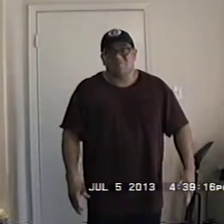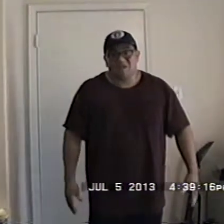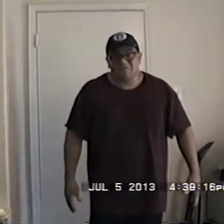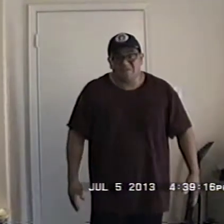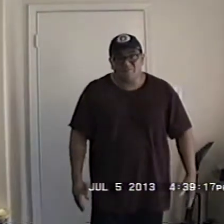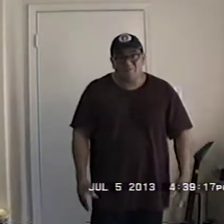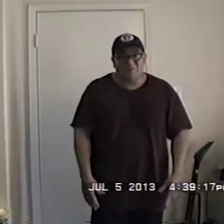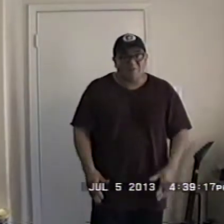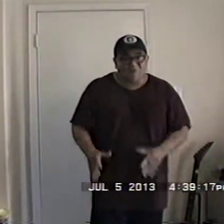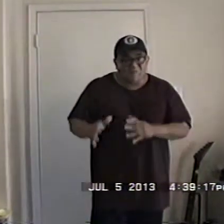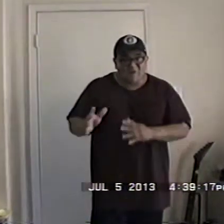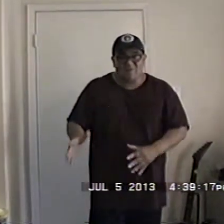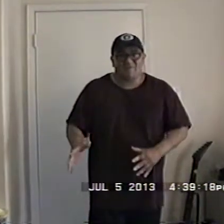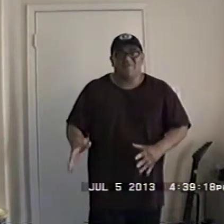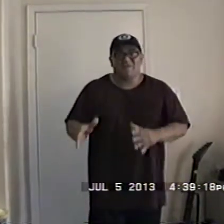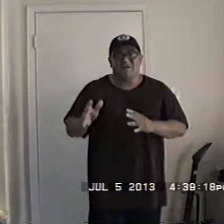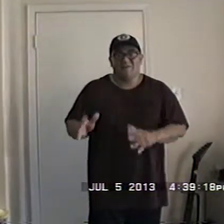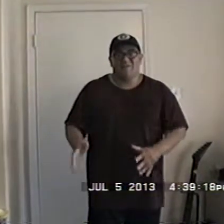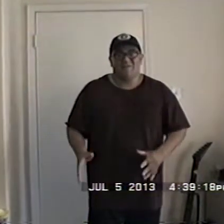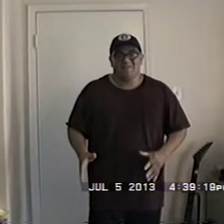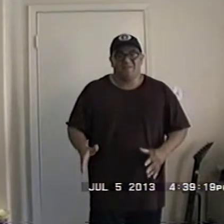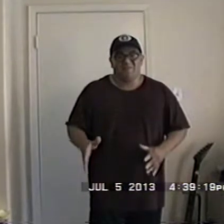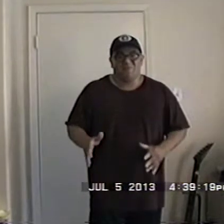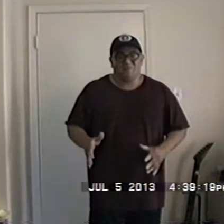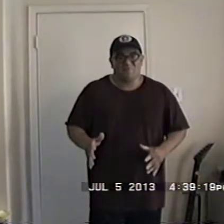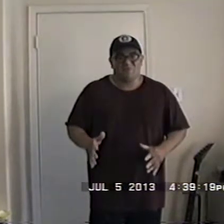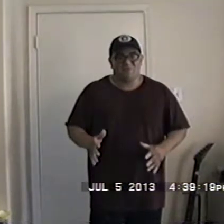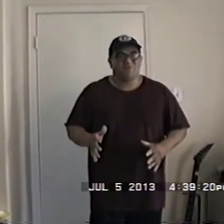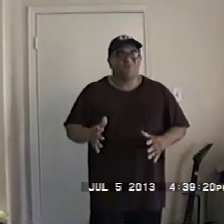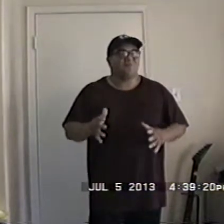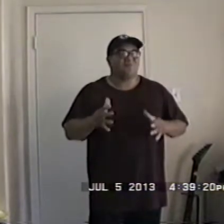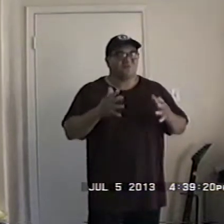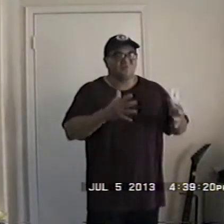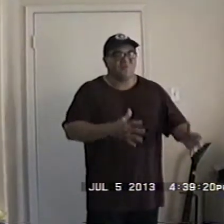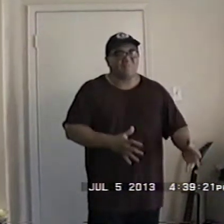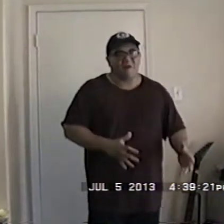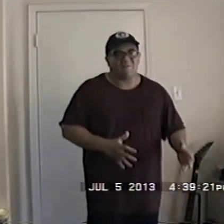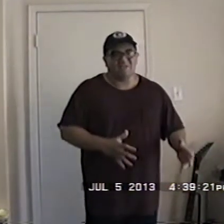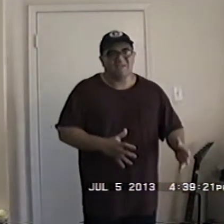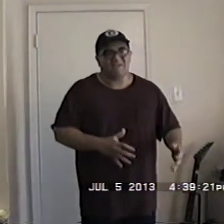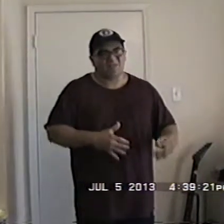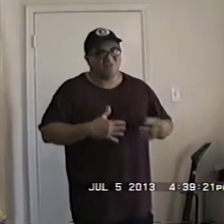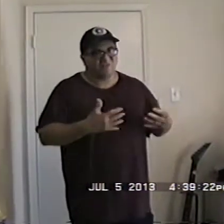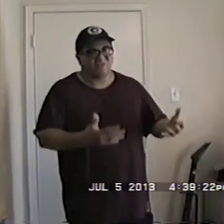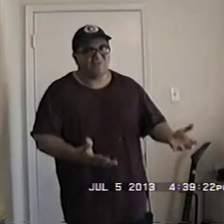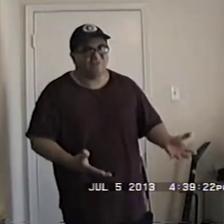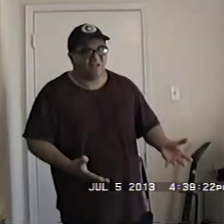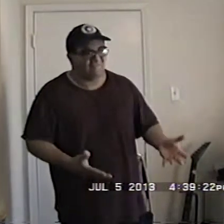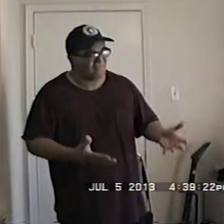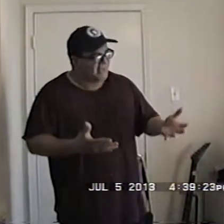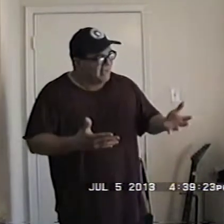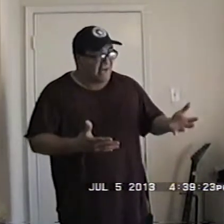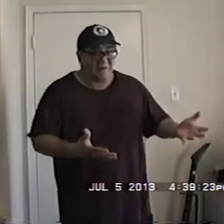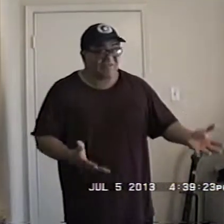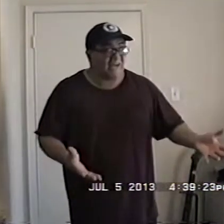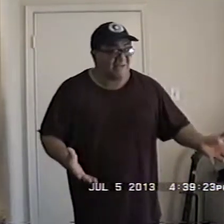expensive to borrow money from the government in order for you to go to school and probably get a useless degree how sad